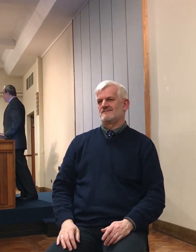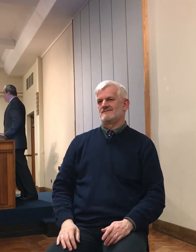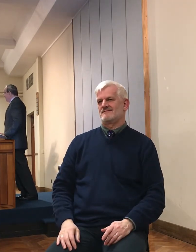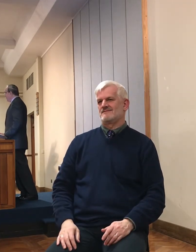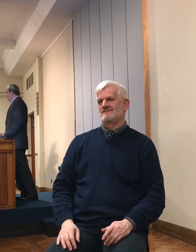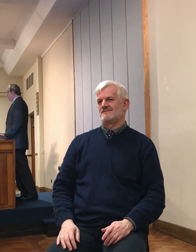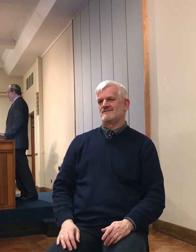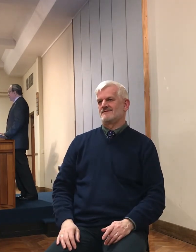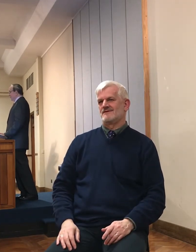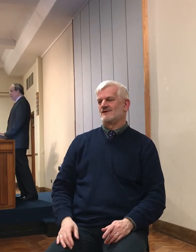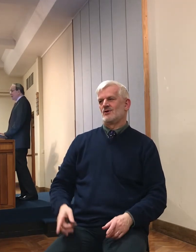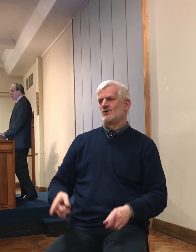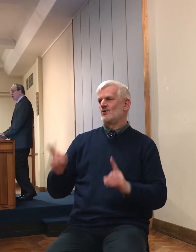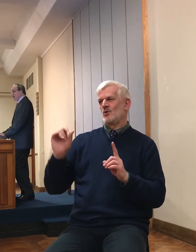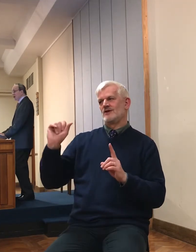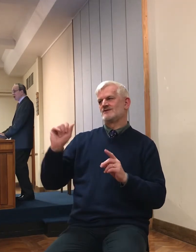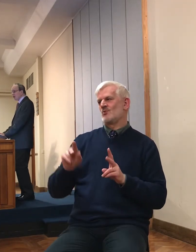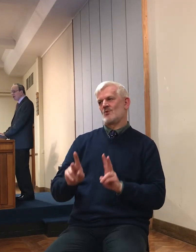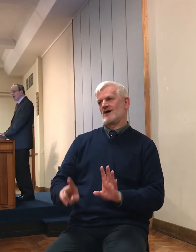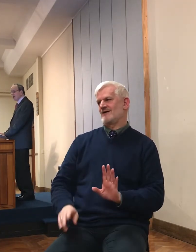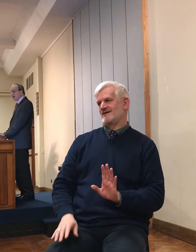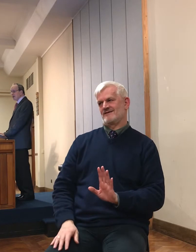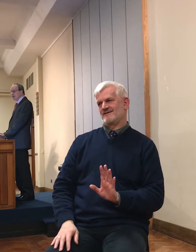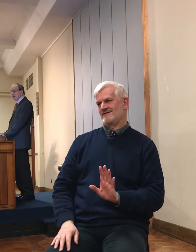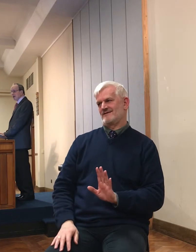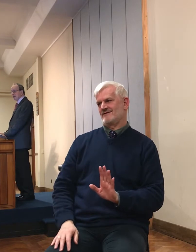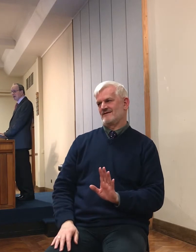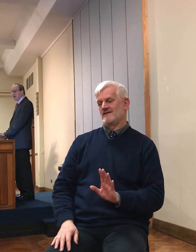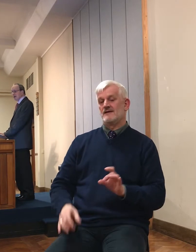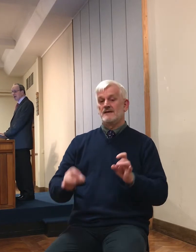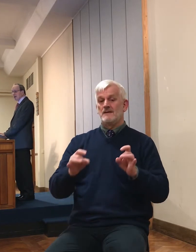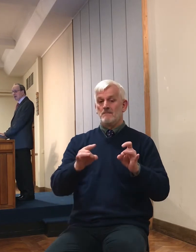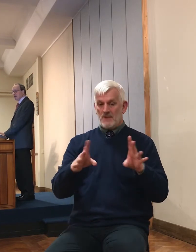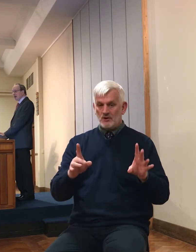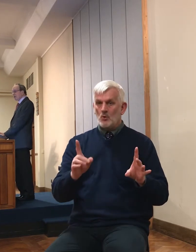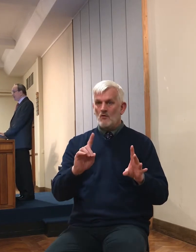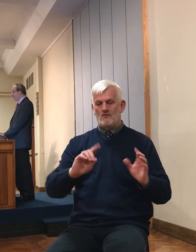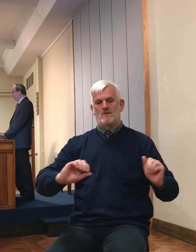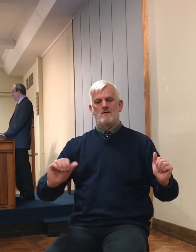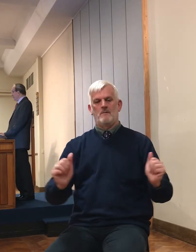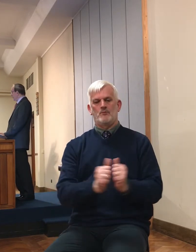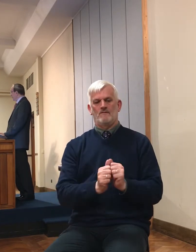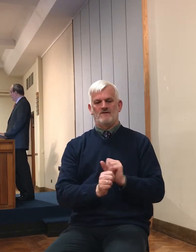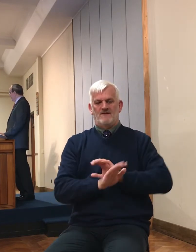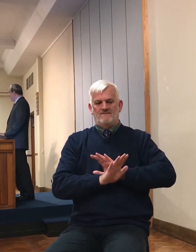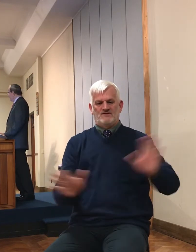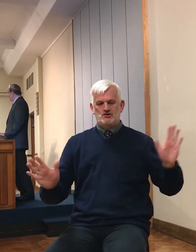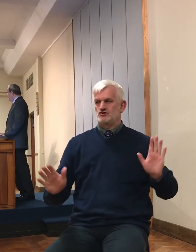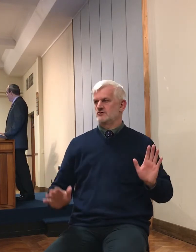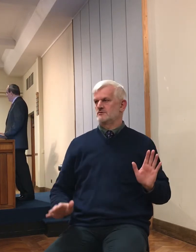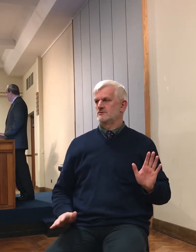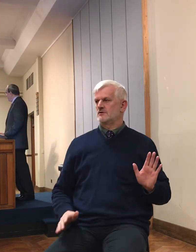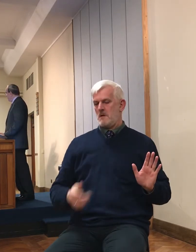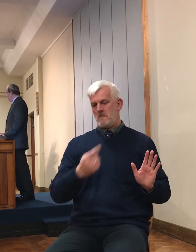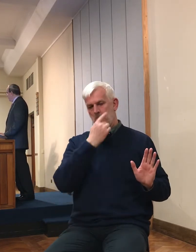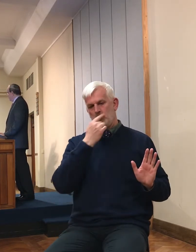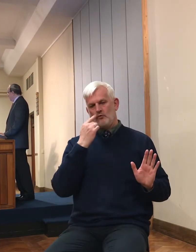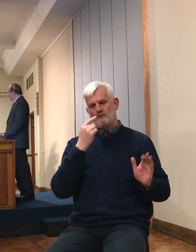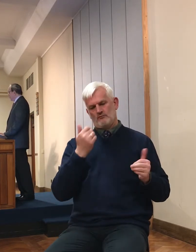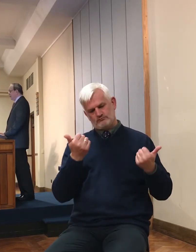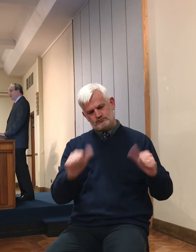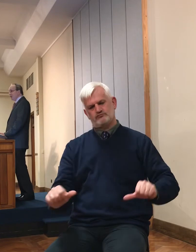will of God. The miracles inaugurated everything, established and helped the faith of the people,